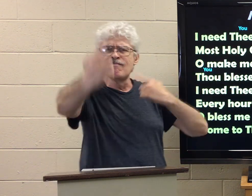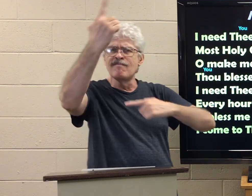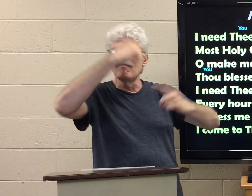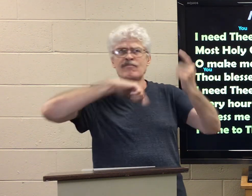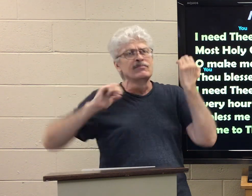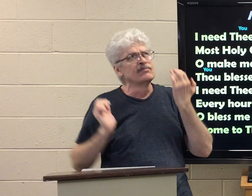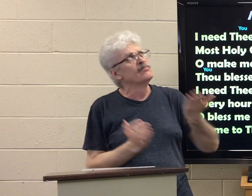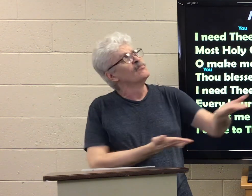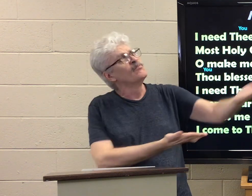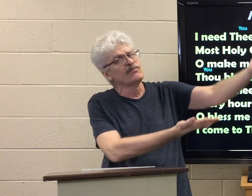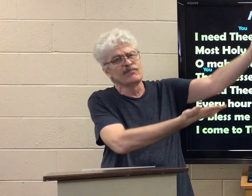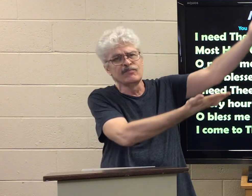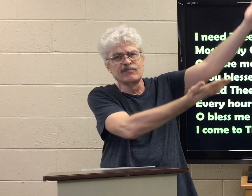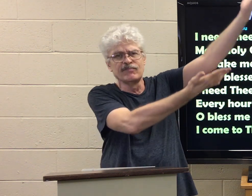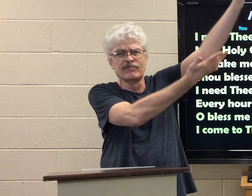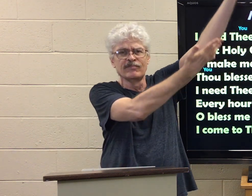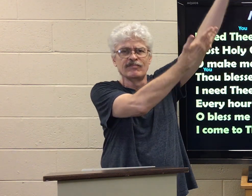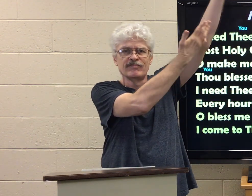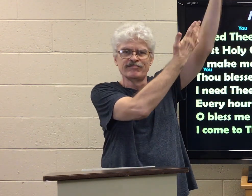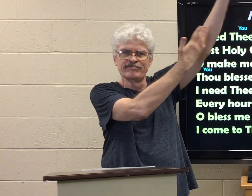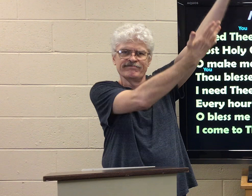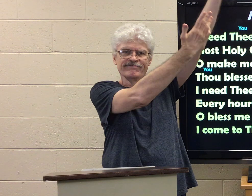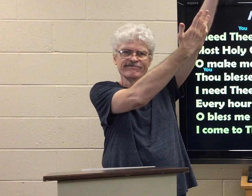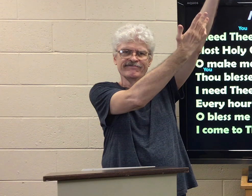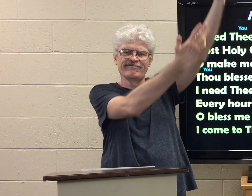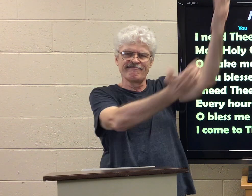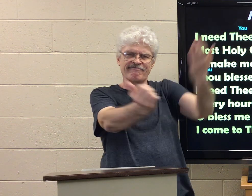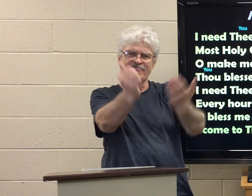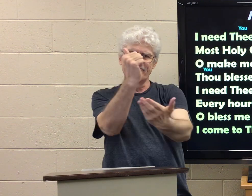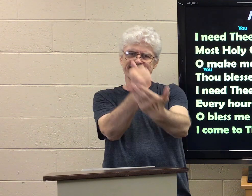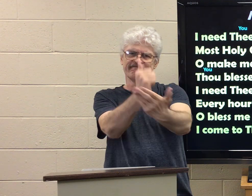I come to thee. Amen. Amen.